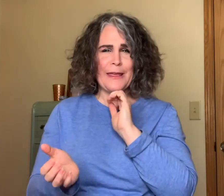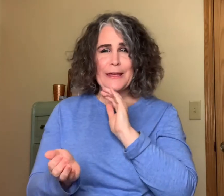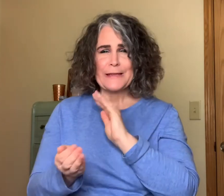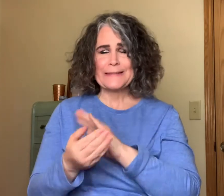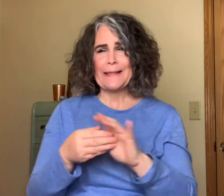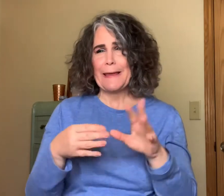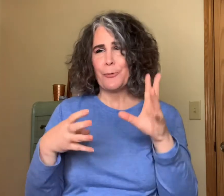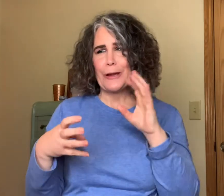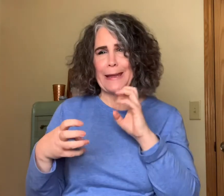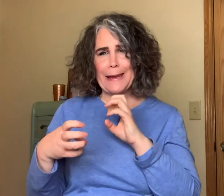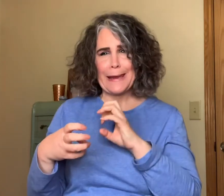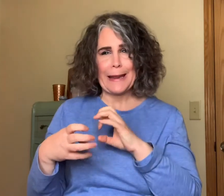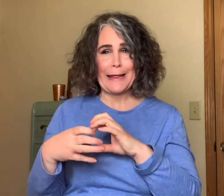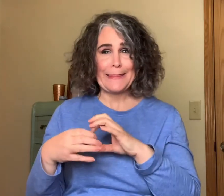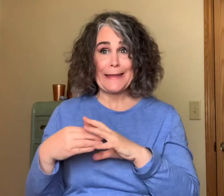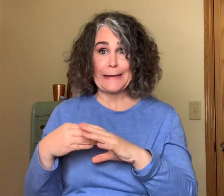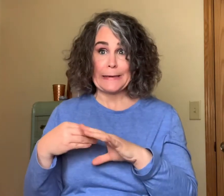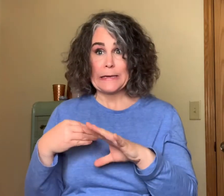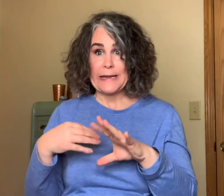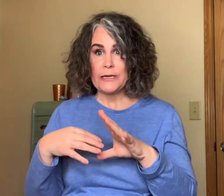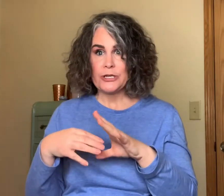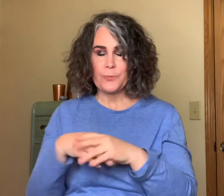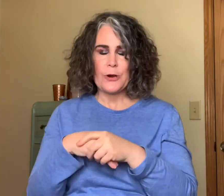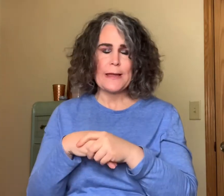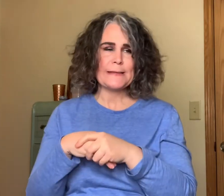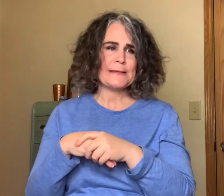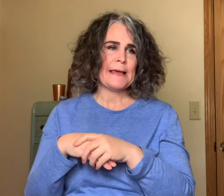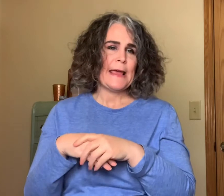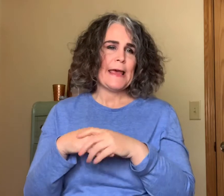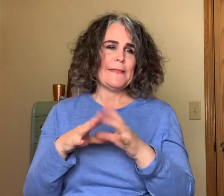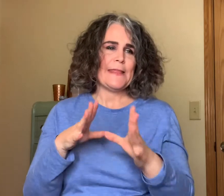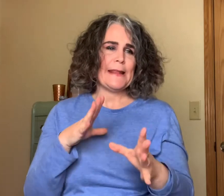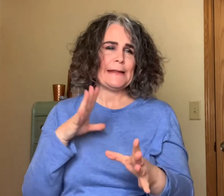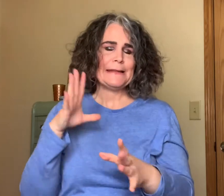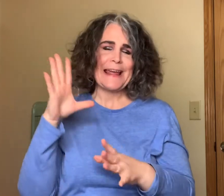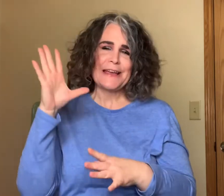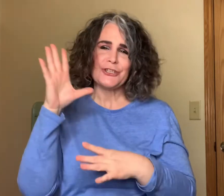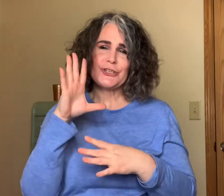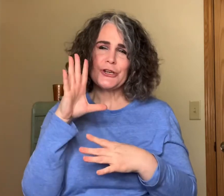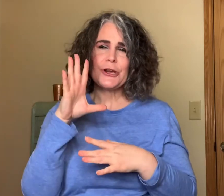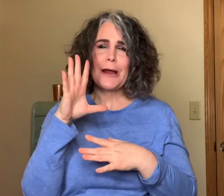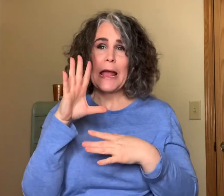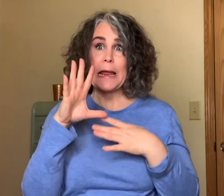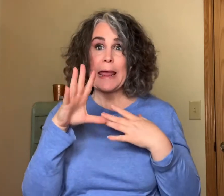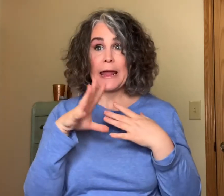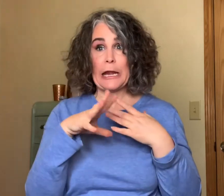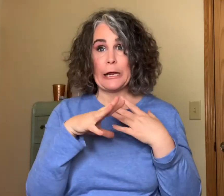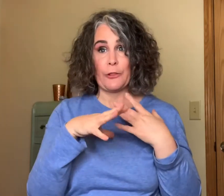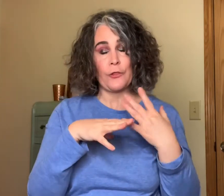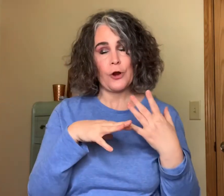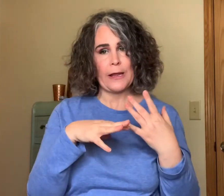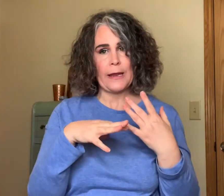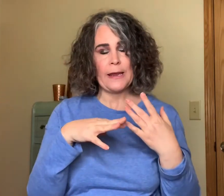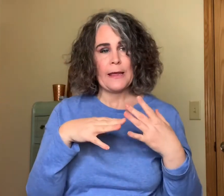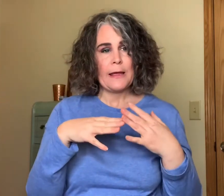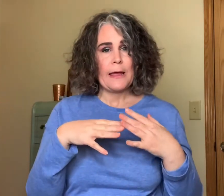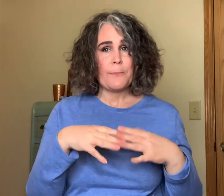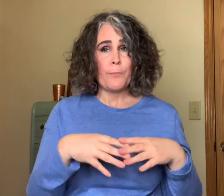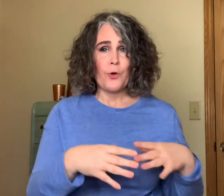celebrity and I think niche brands and then last year I had 30 both